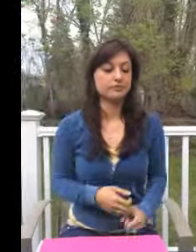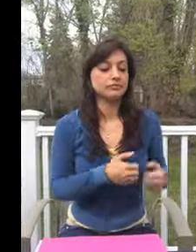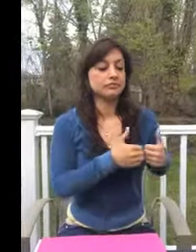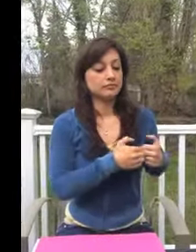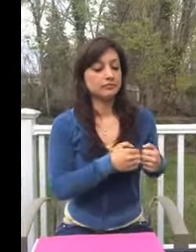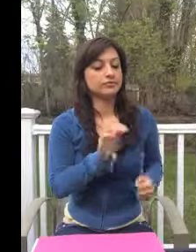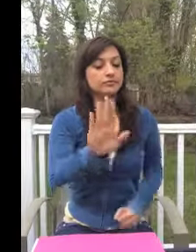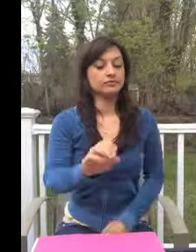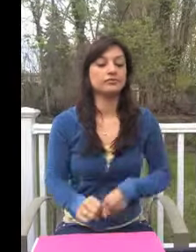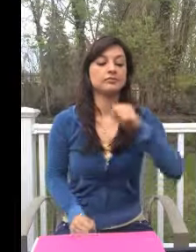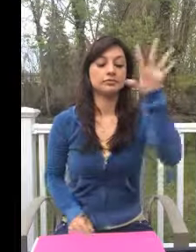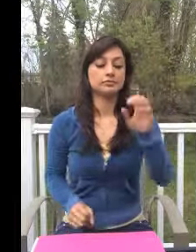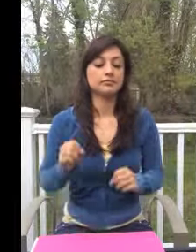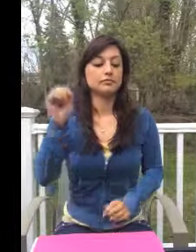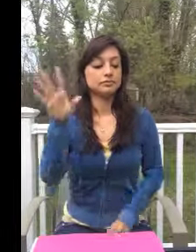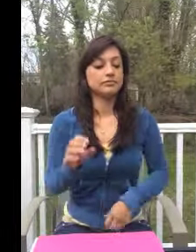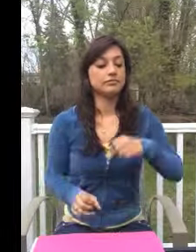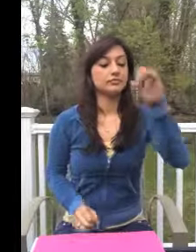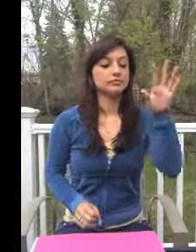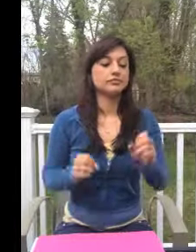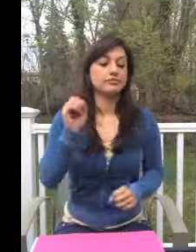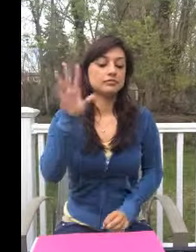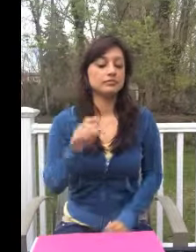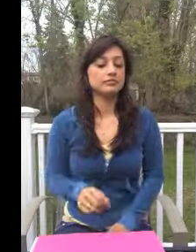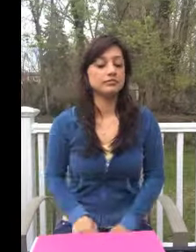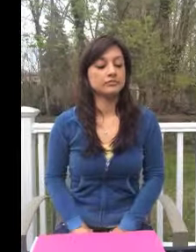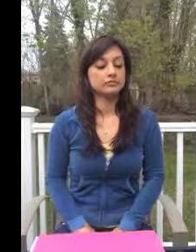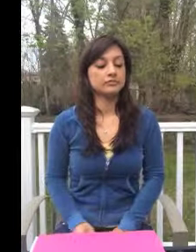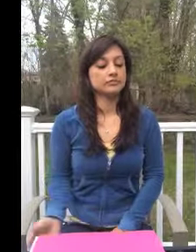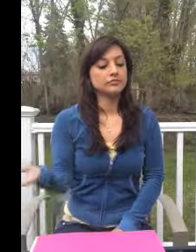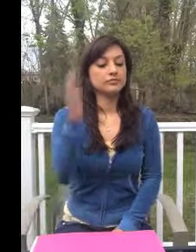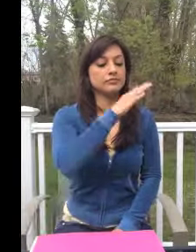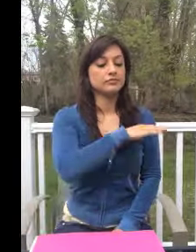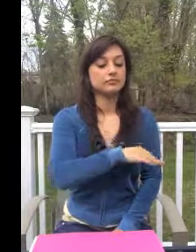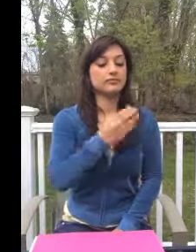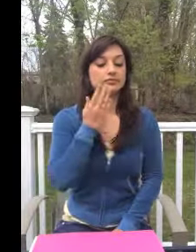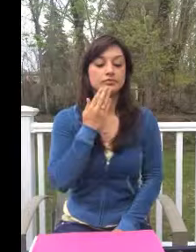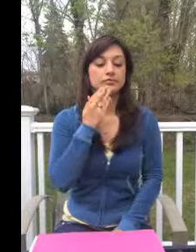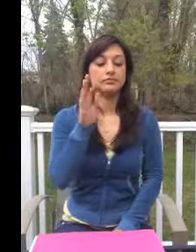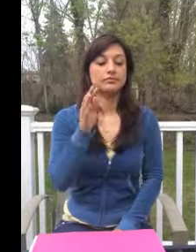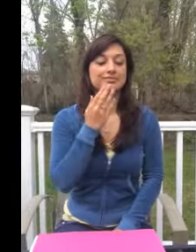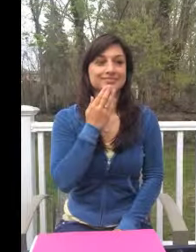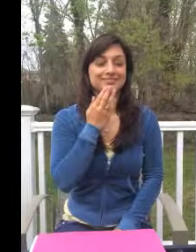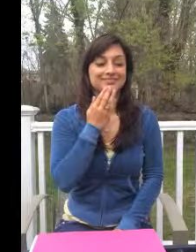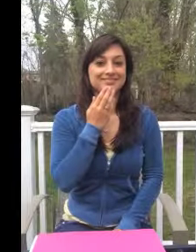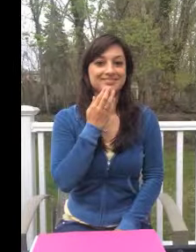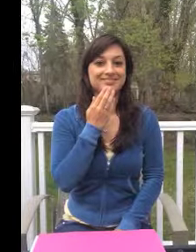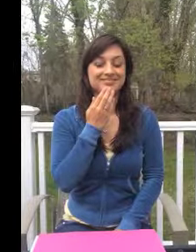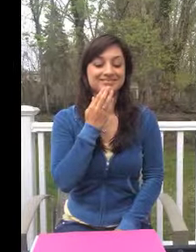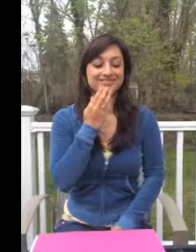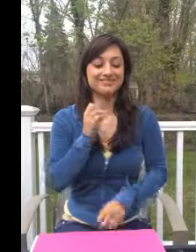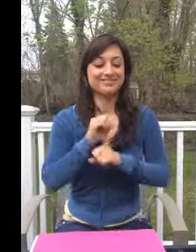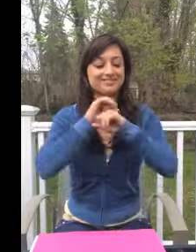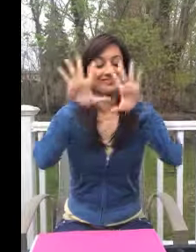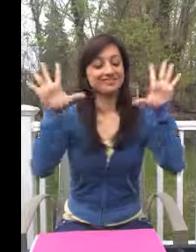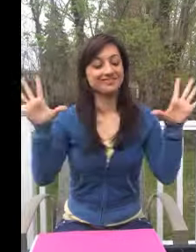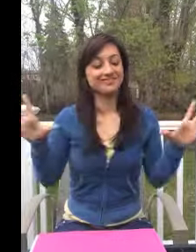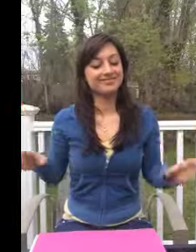Baby you're a firework, come on let your colors burst,